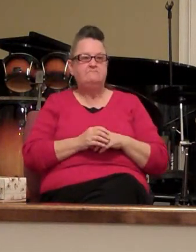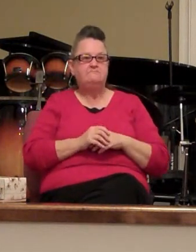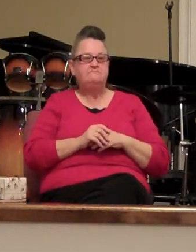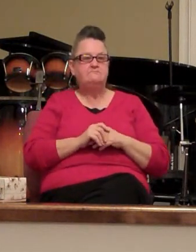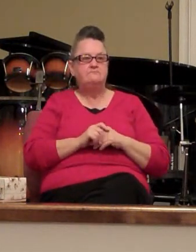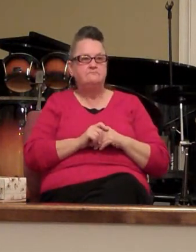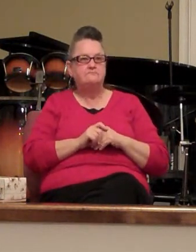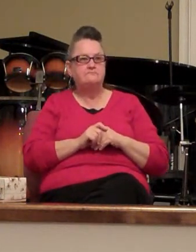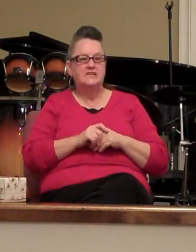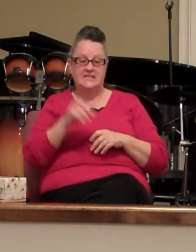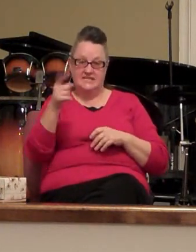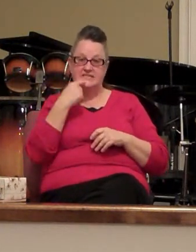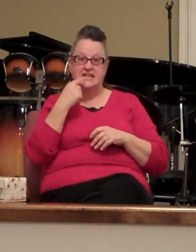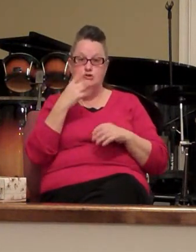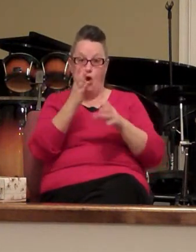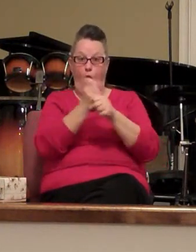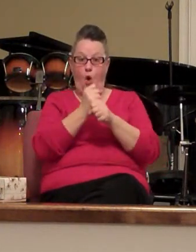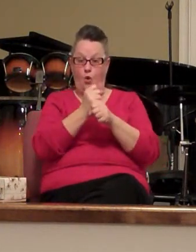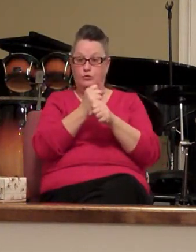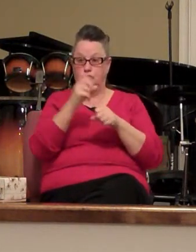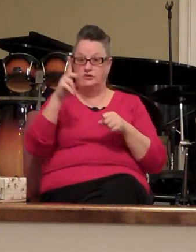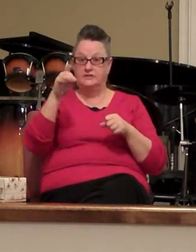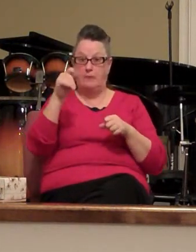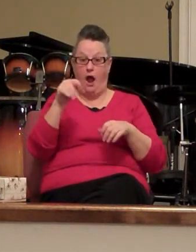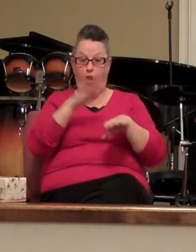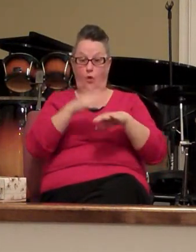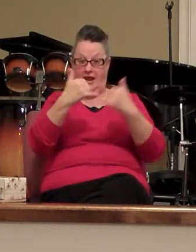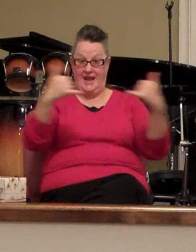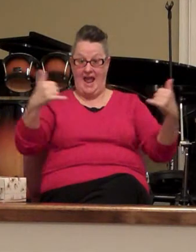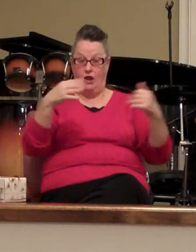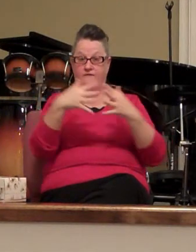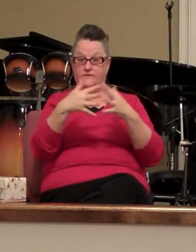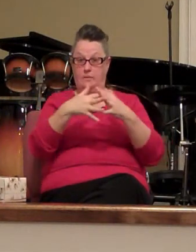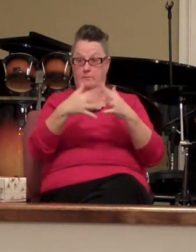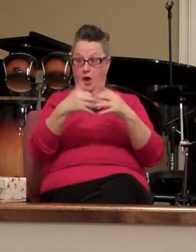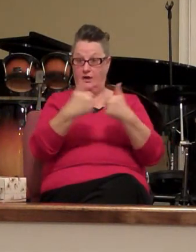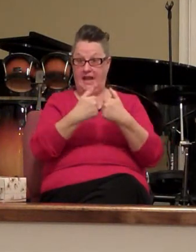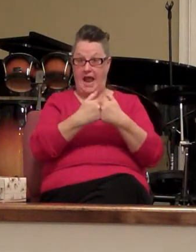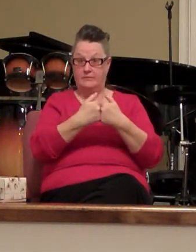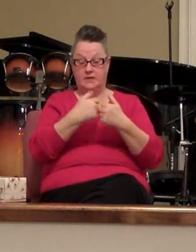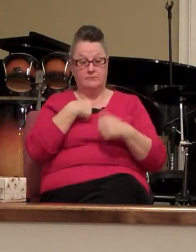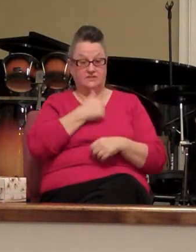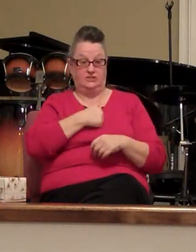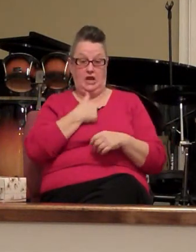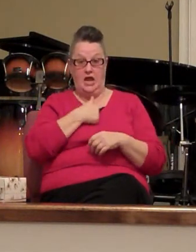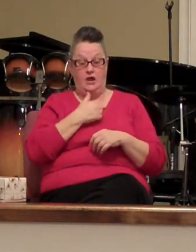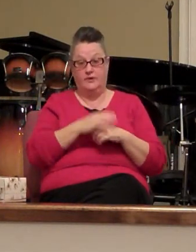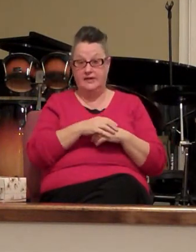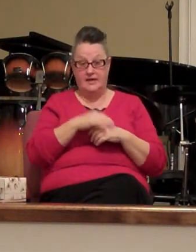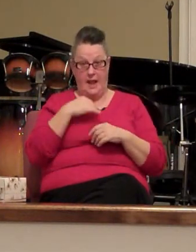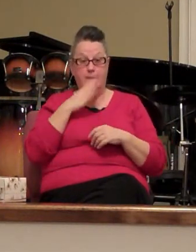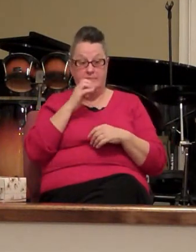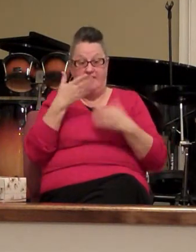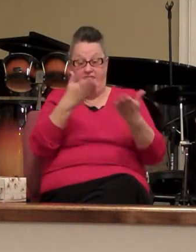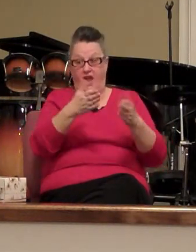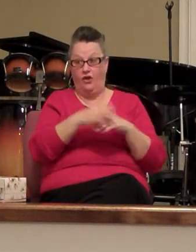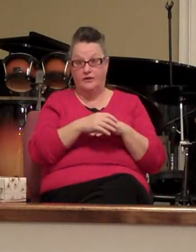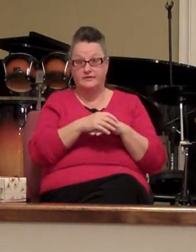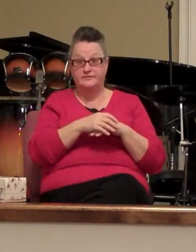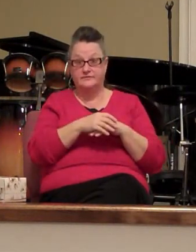they say you hold your spot on the line in a football game I'm sorry I've been there you ain't